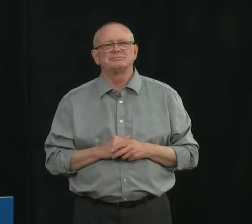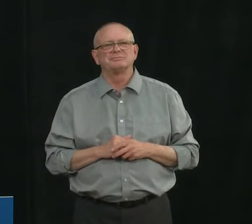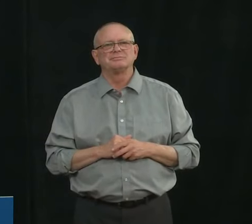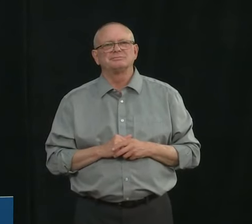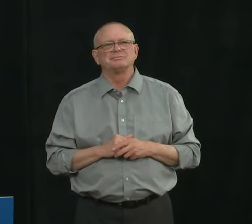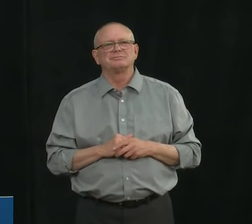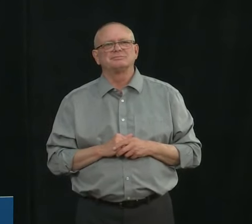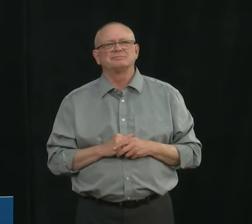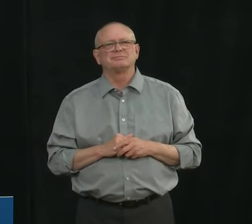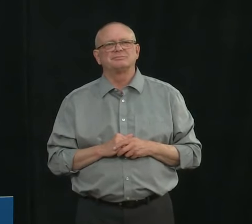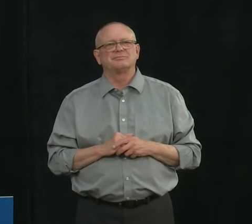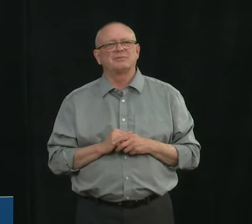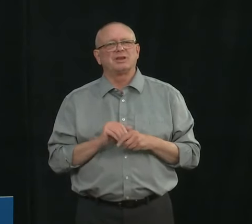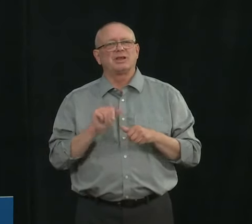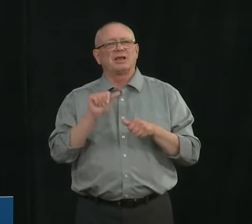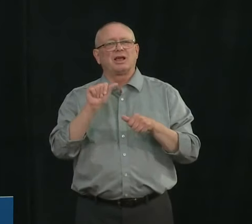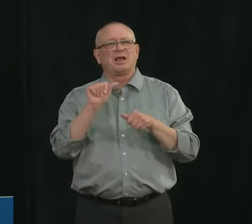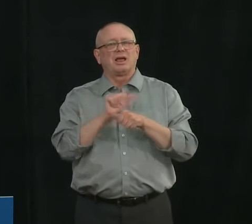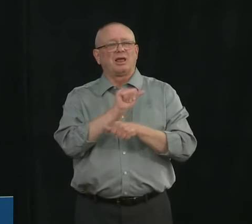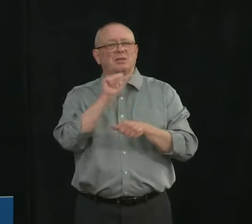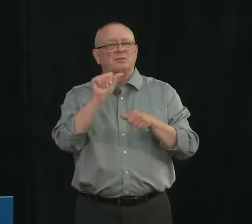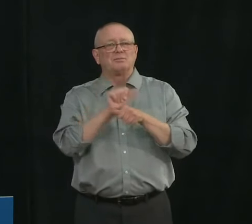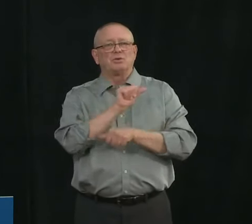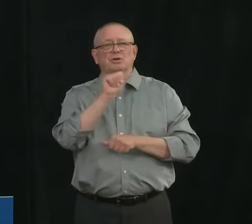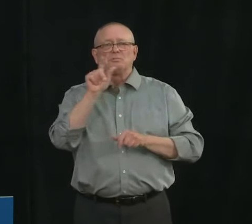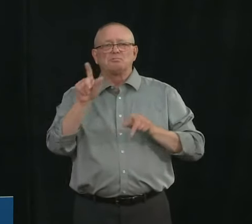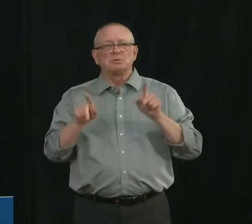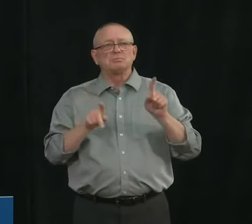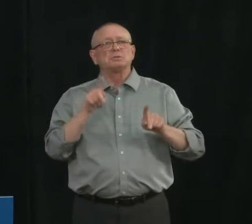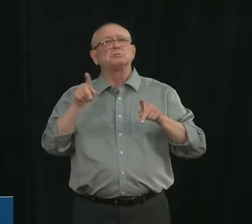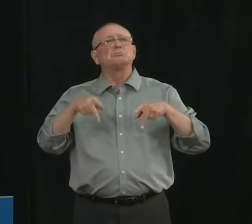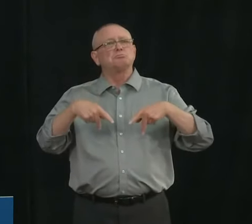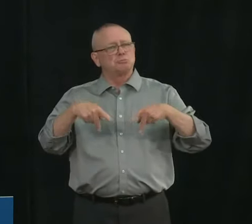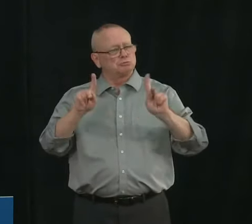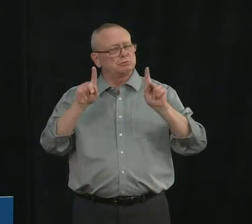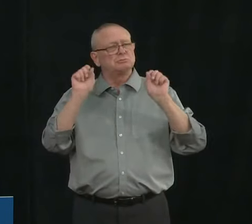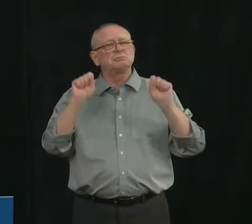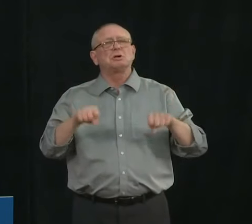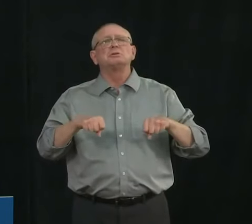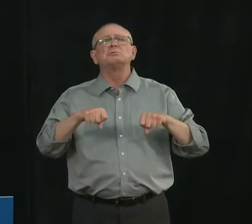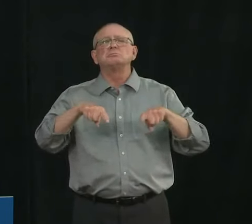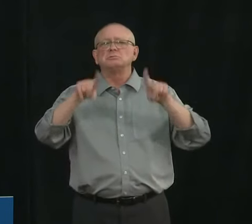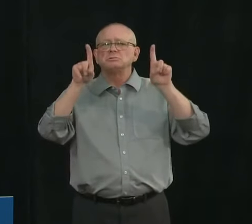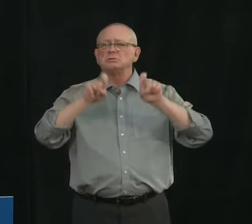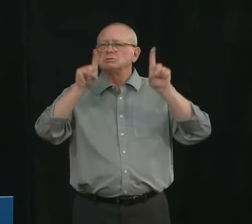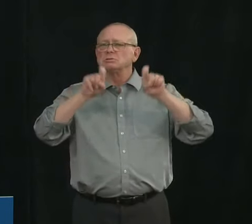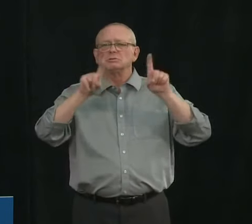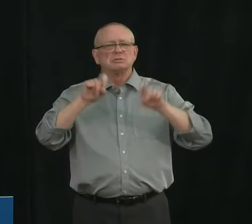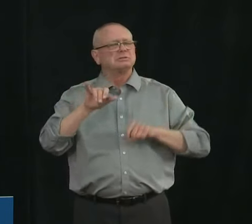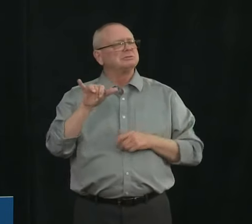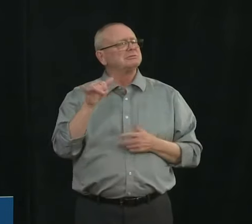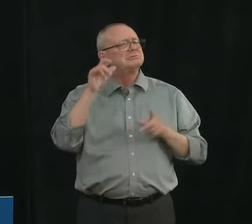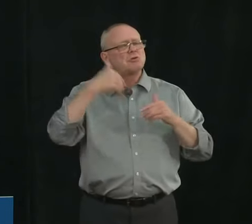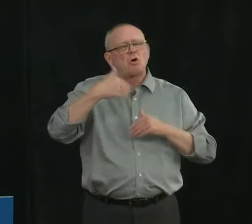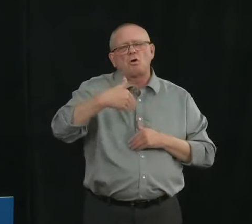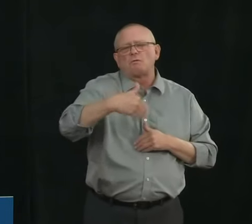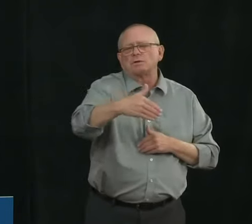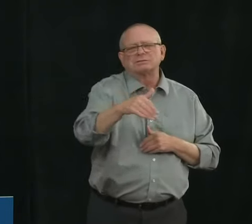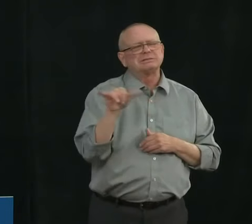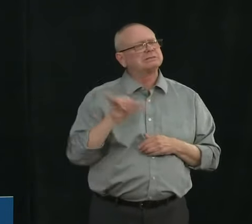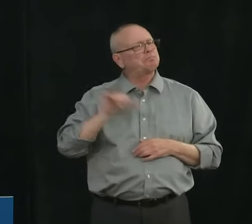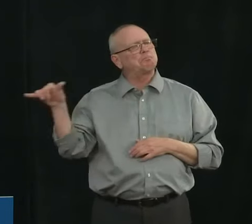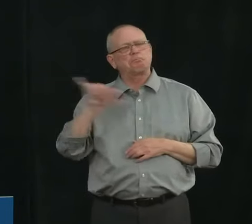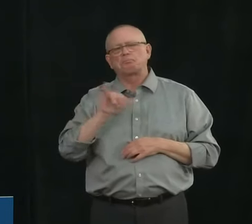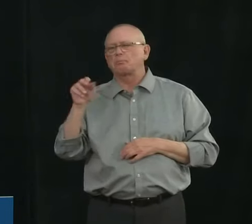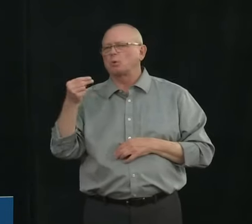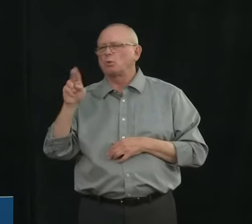have for testing in the next several weeks with access that the nhl may have however i want to reiterate that the access that was being